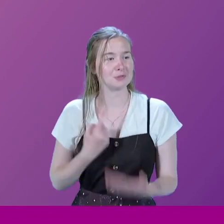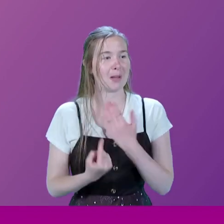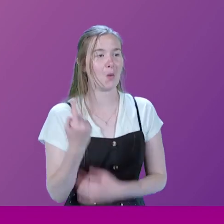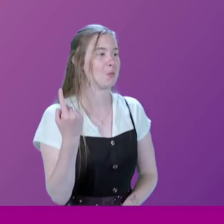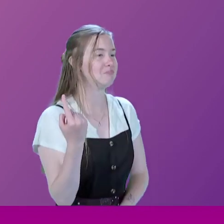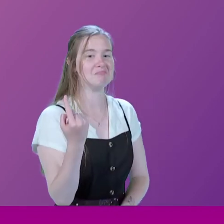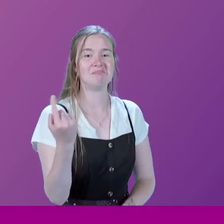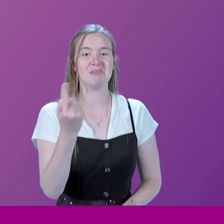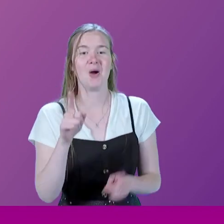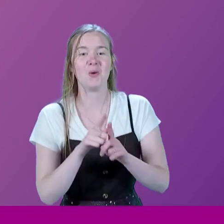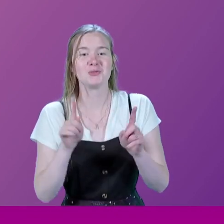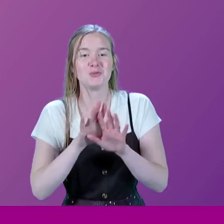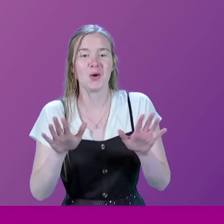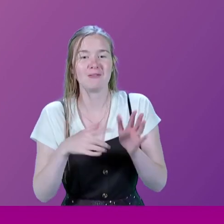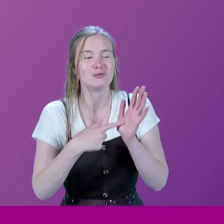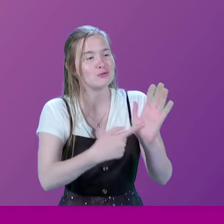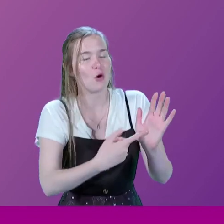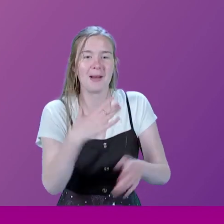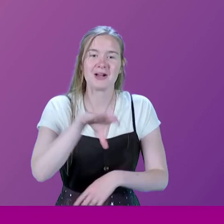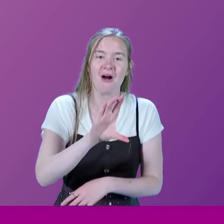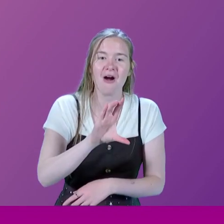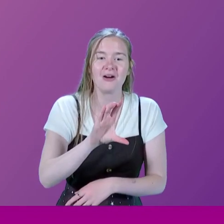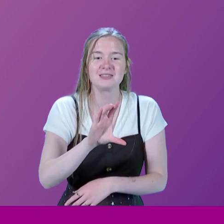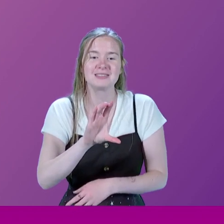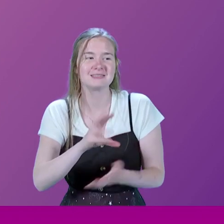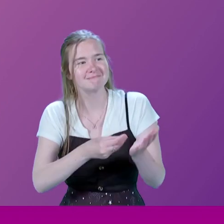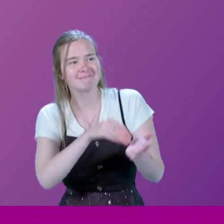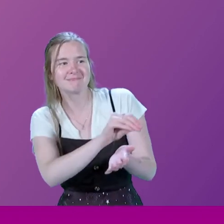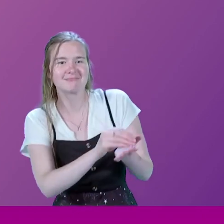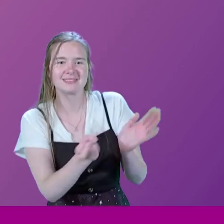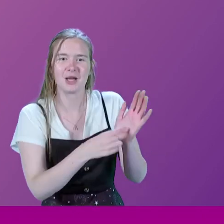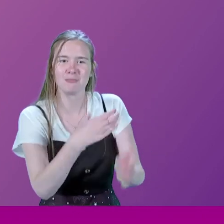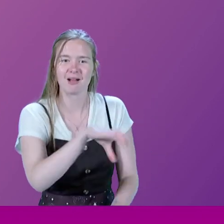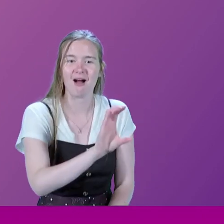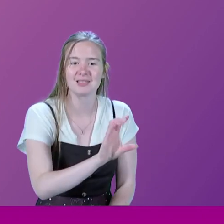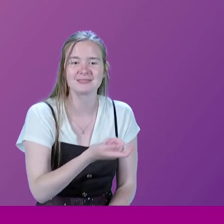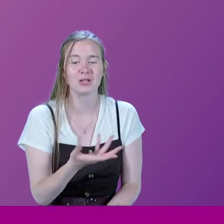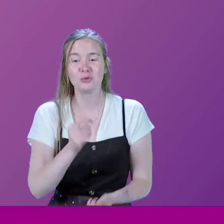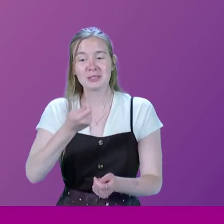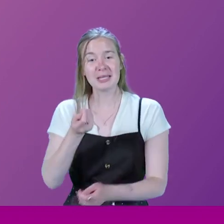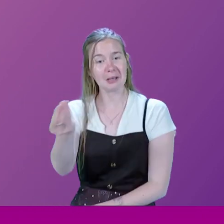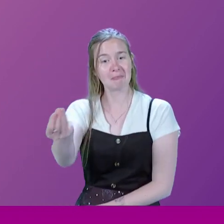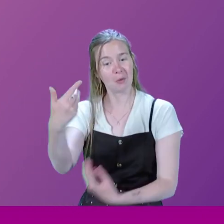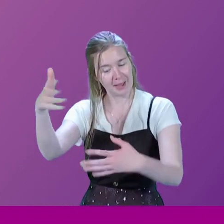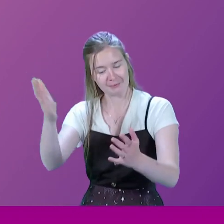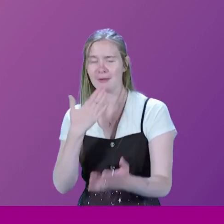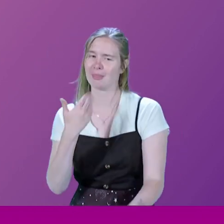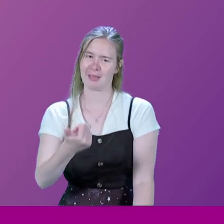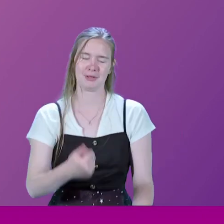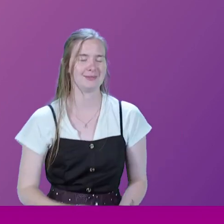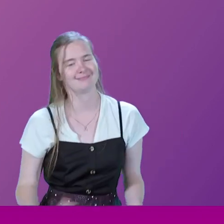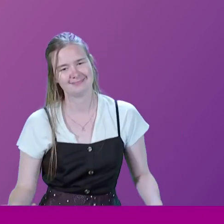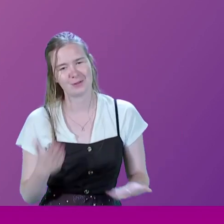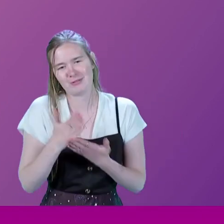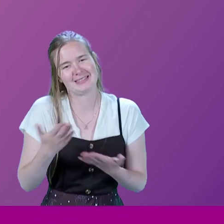Also, not having to present my credit card when I check in. know, none of that. Here's your key, Mr Portillo. Off you go. Now,